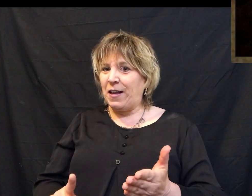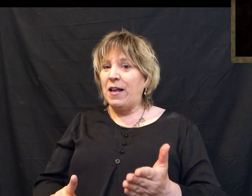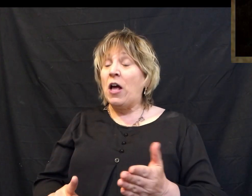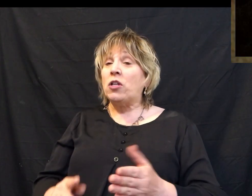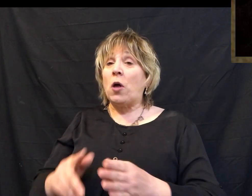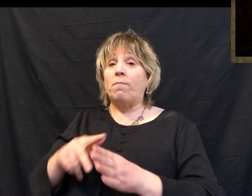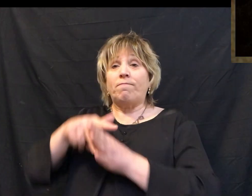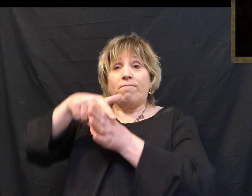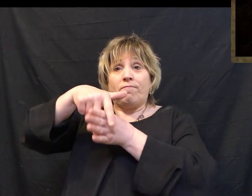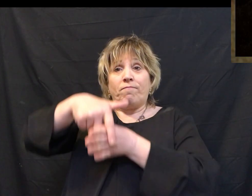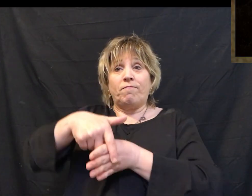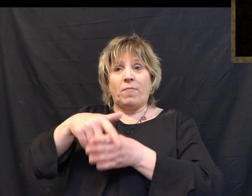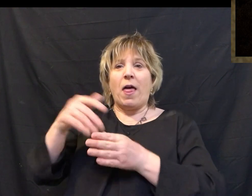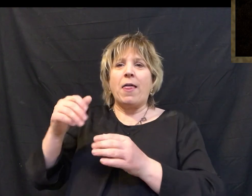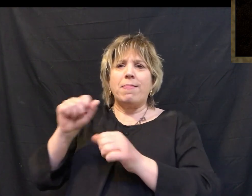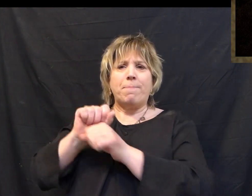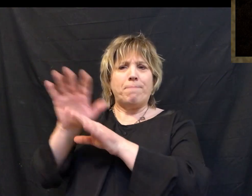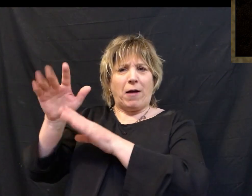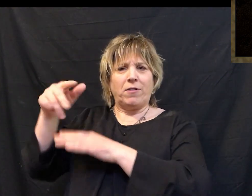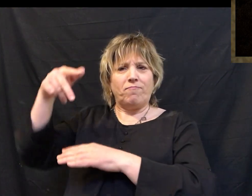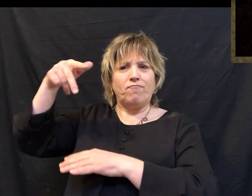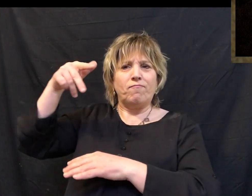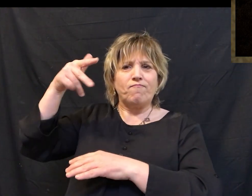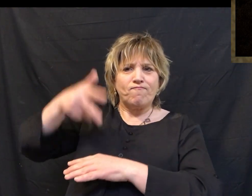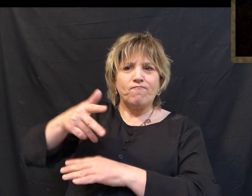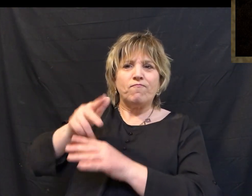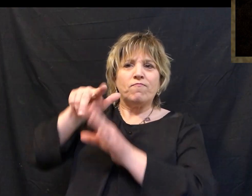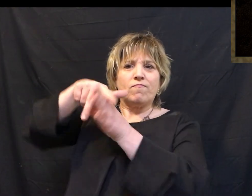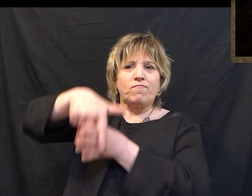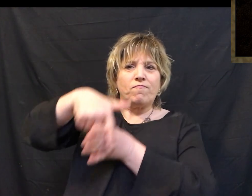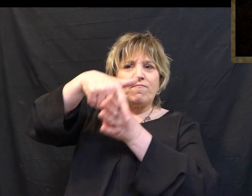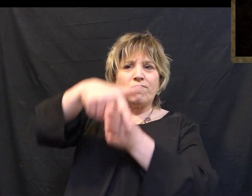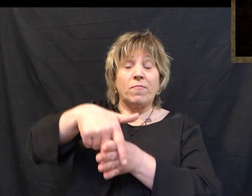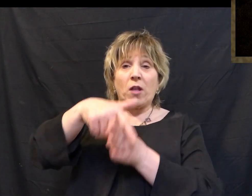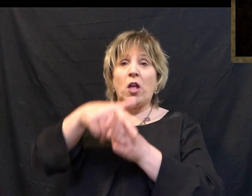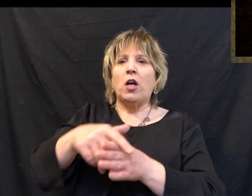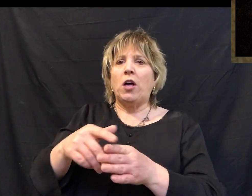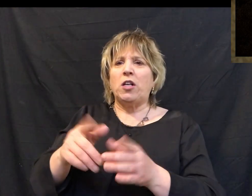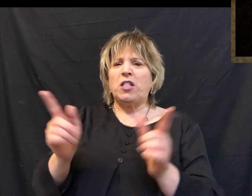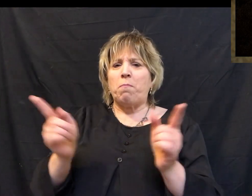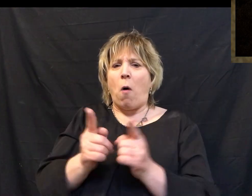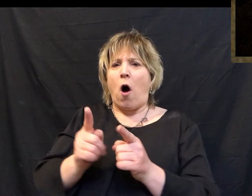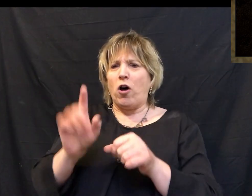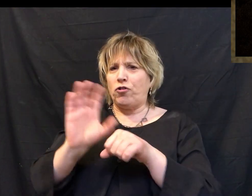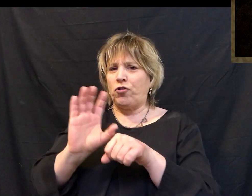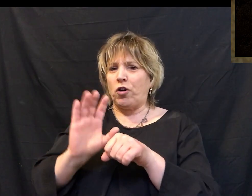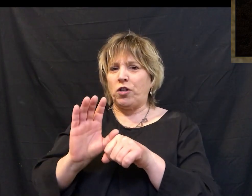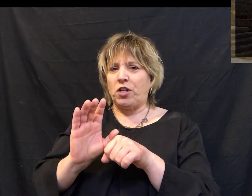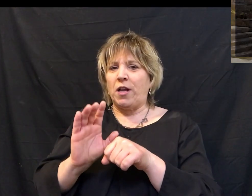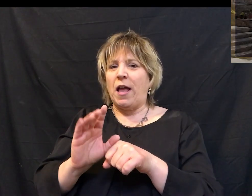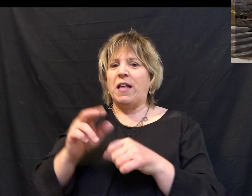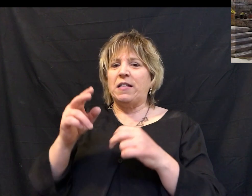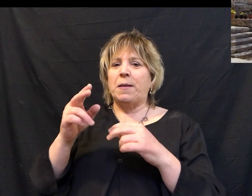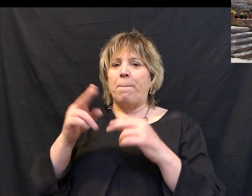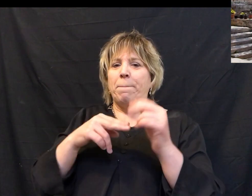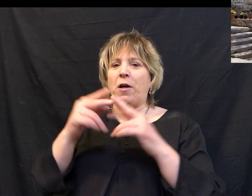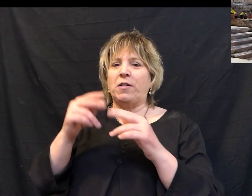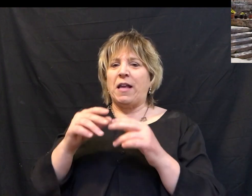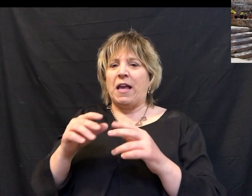On the descending slope down the Mount of Olives toward the old city of Jerusalem, there's a small chapel that is constructed, and it's